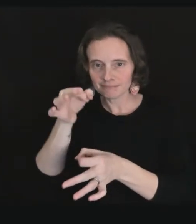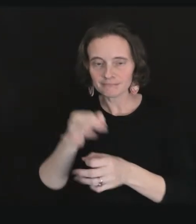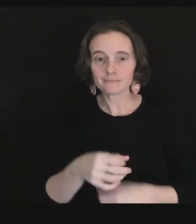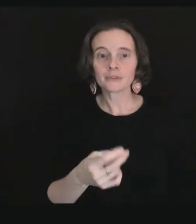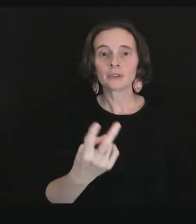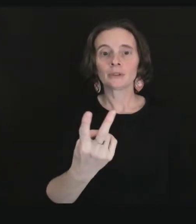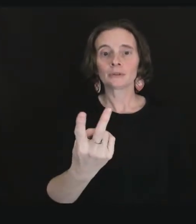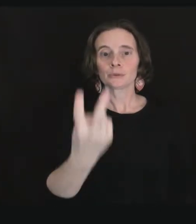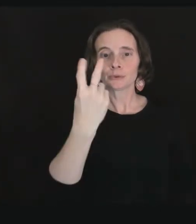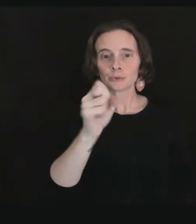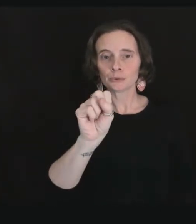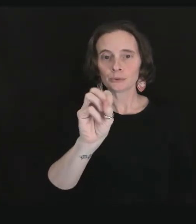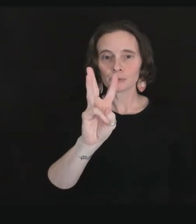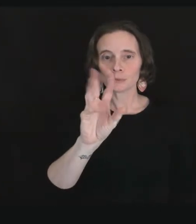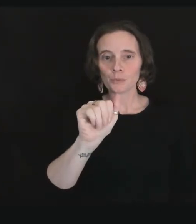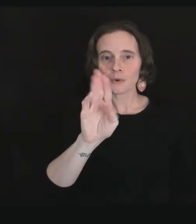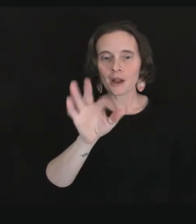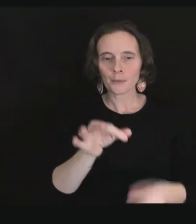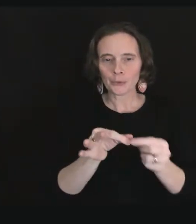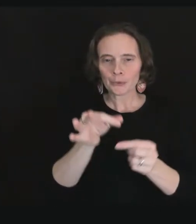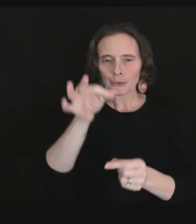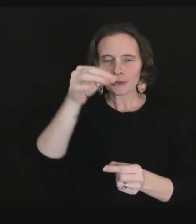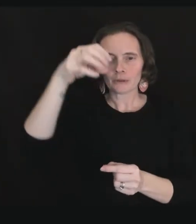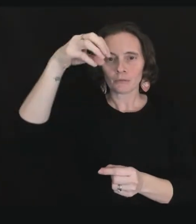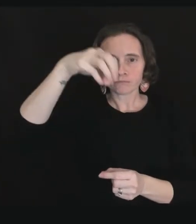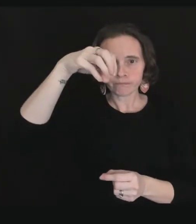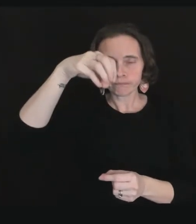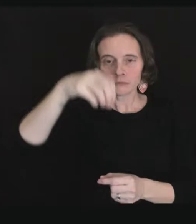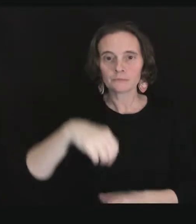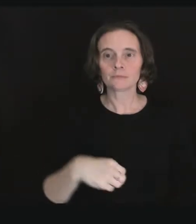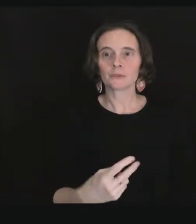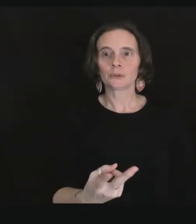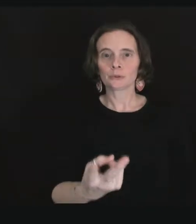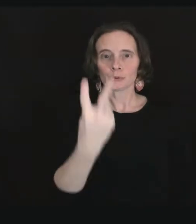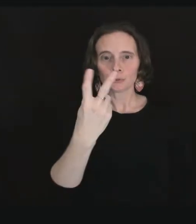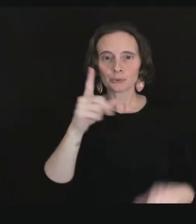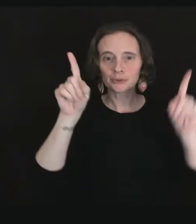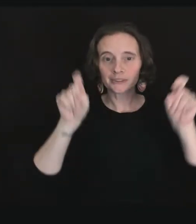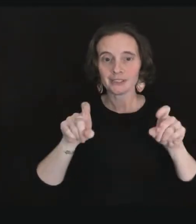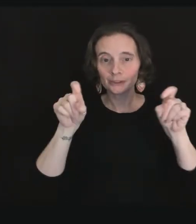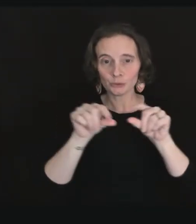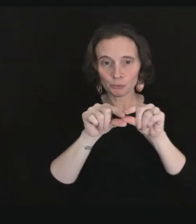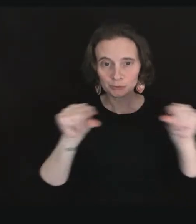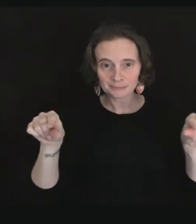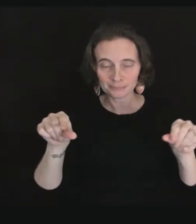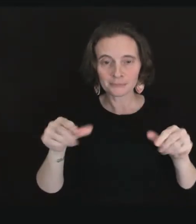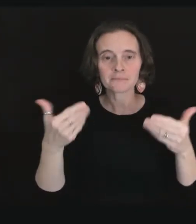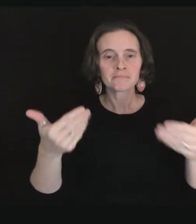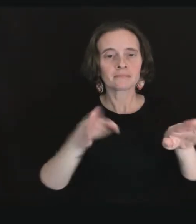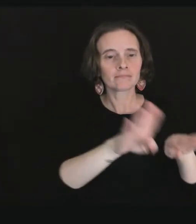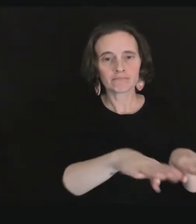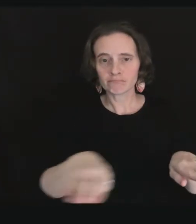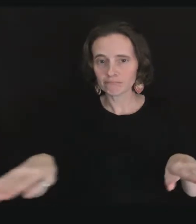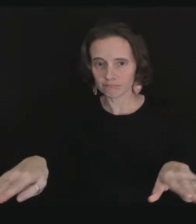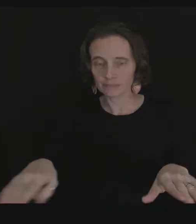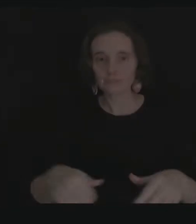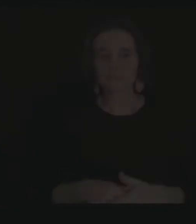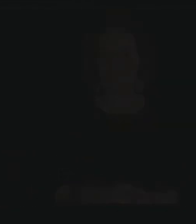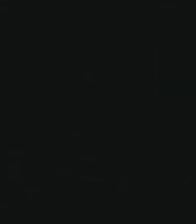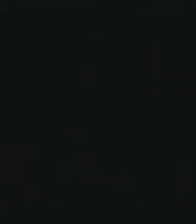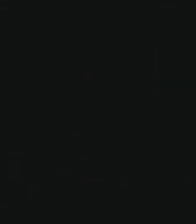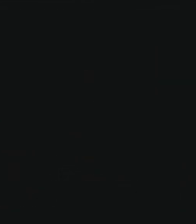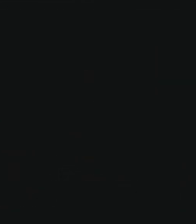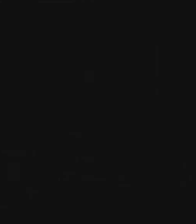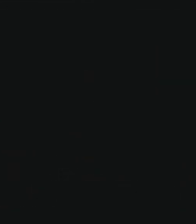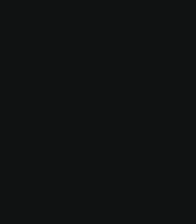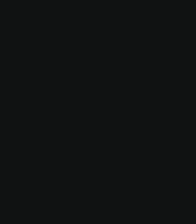2 swabs and